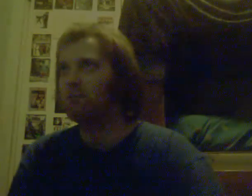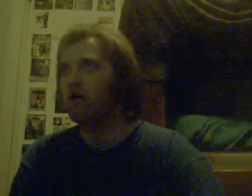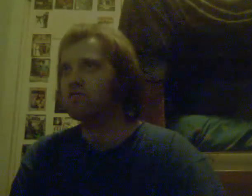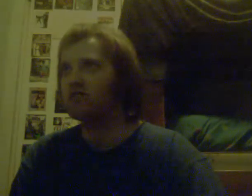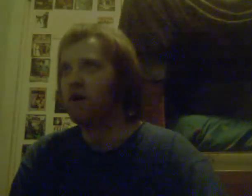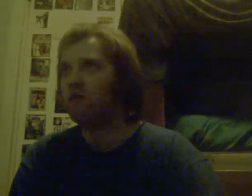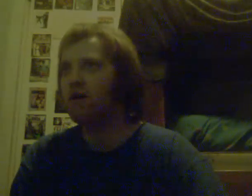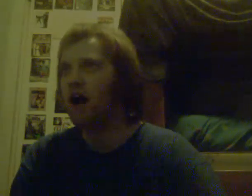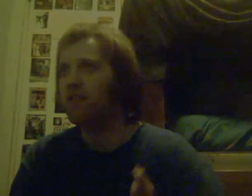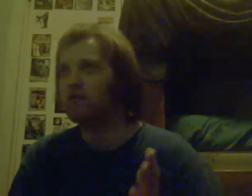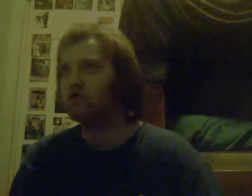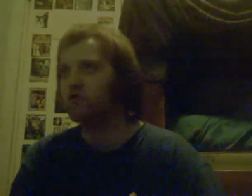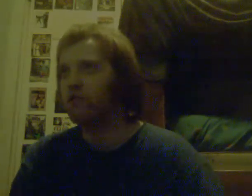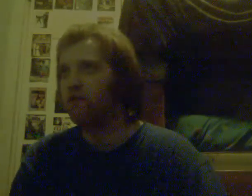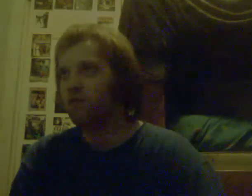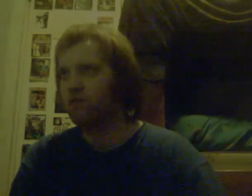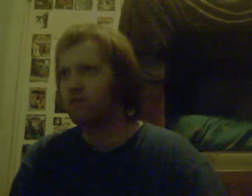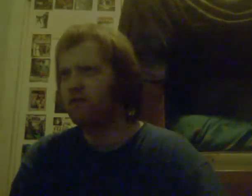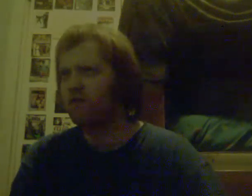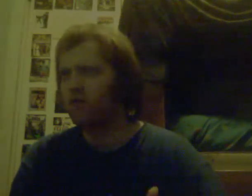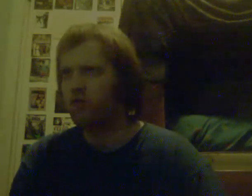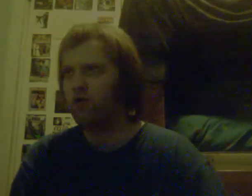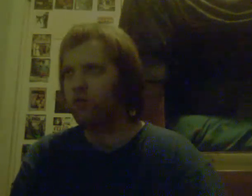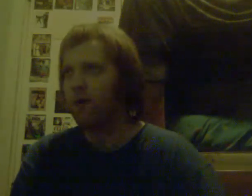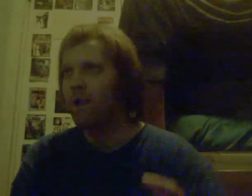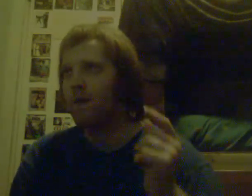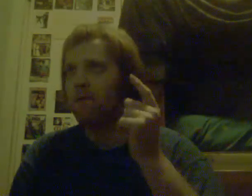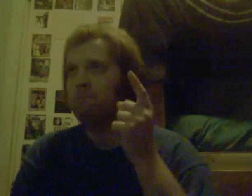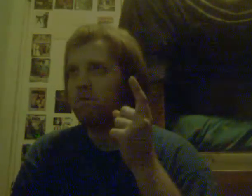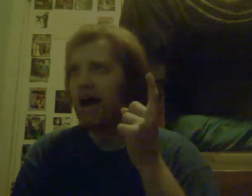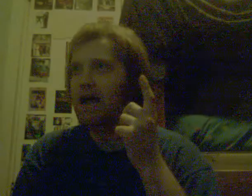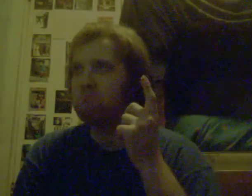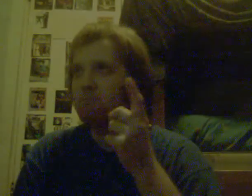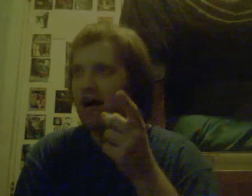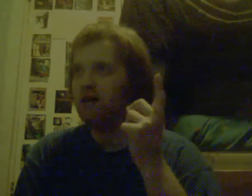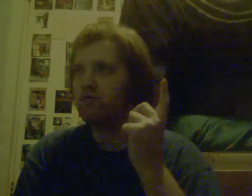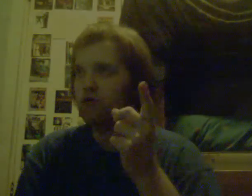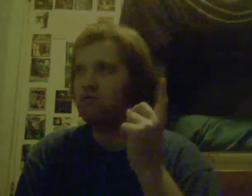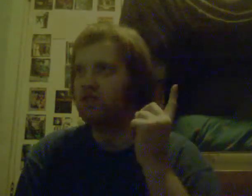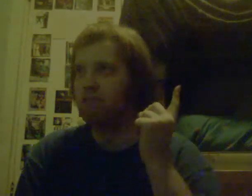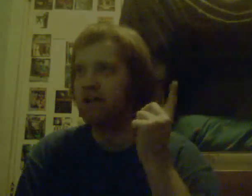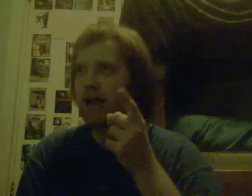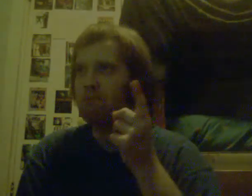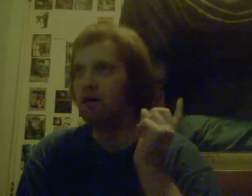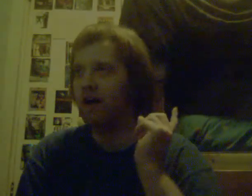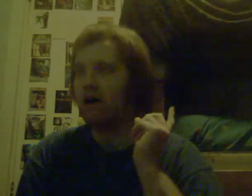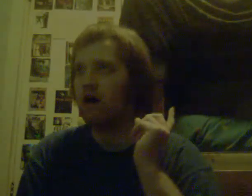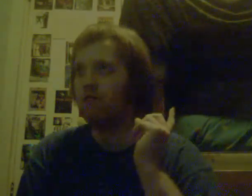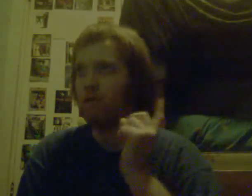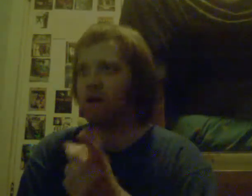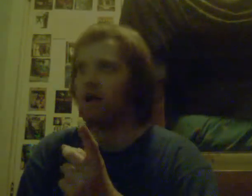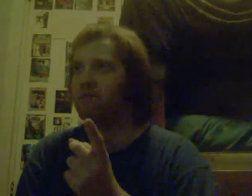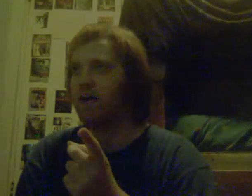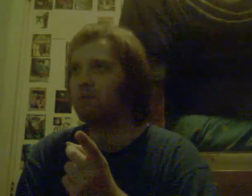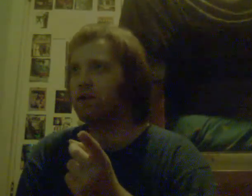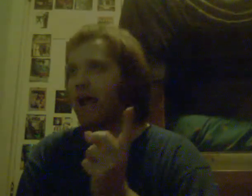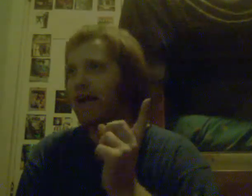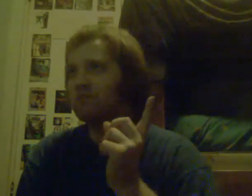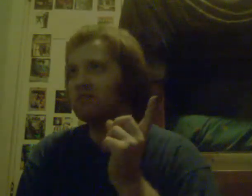i'm also a little treat for you i might do some gameplay of one of my favorite games